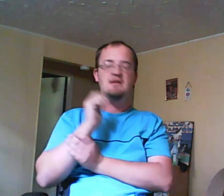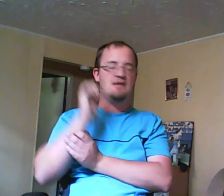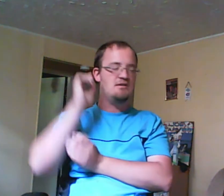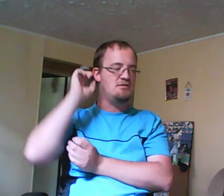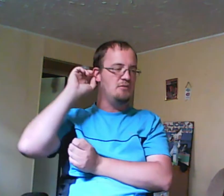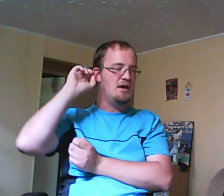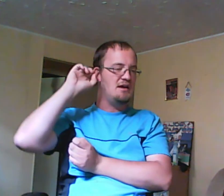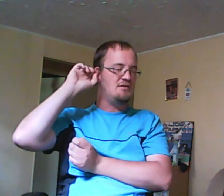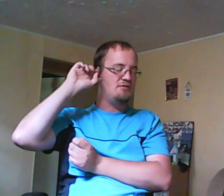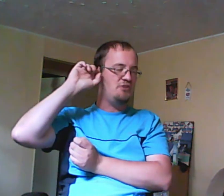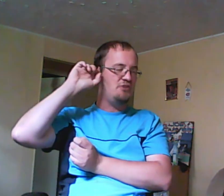Maya to flip out